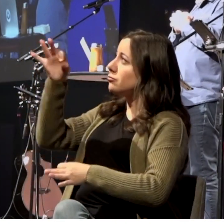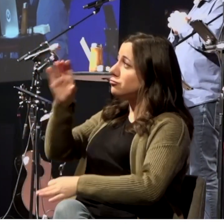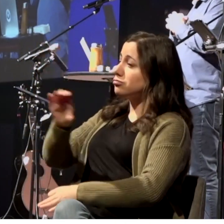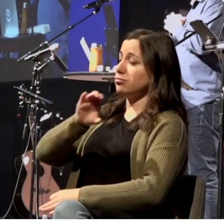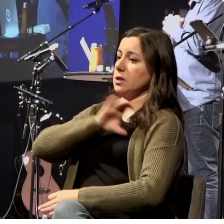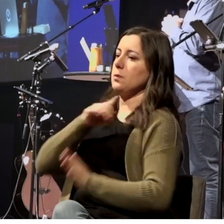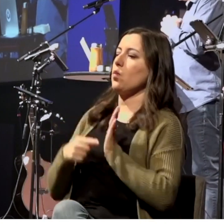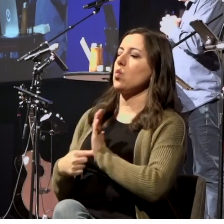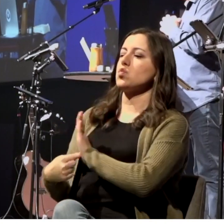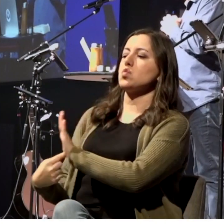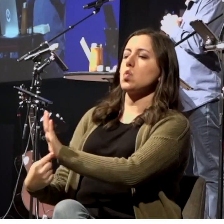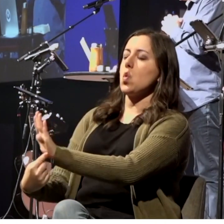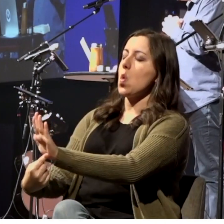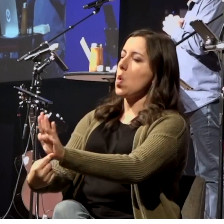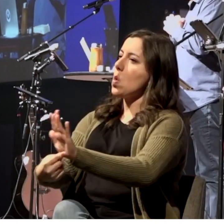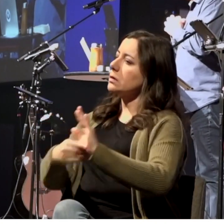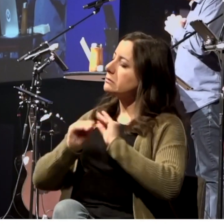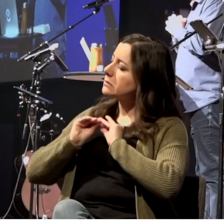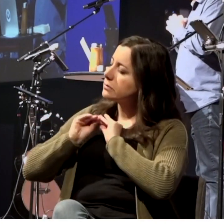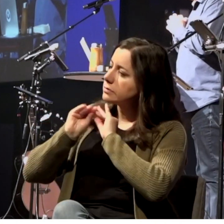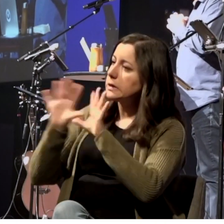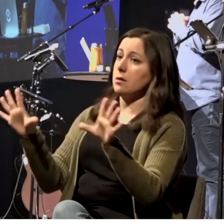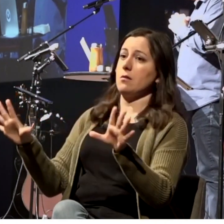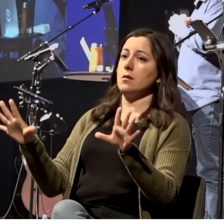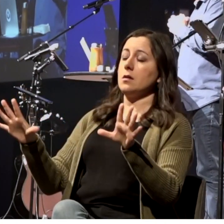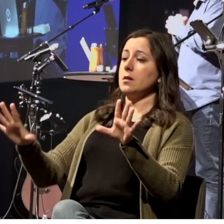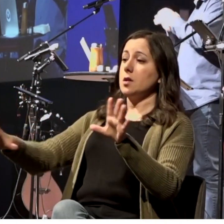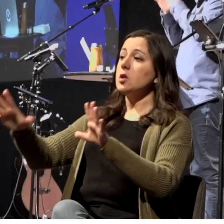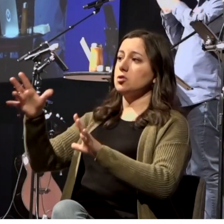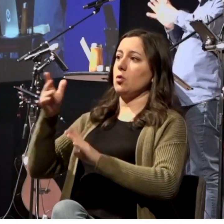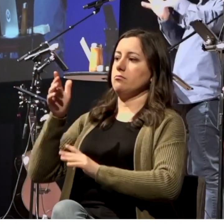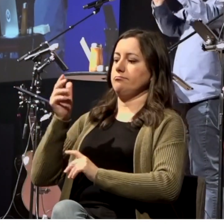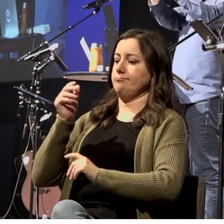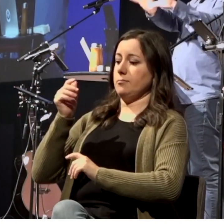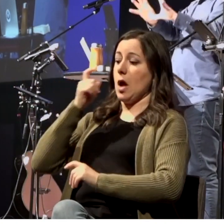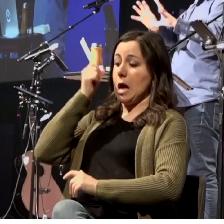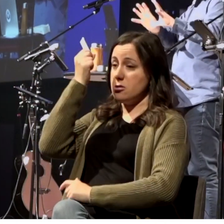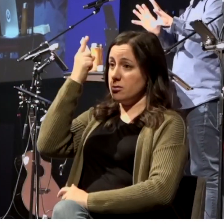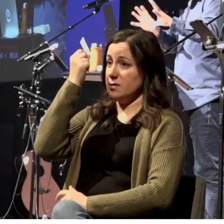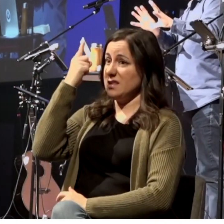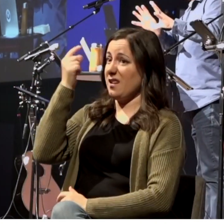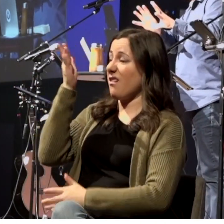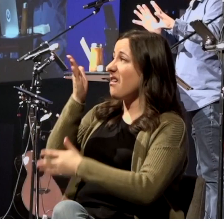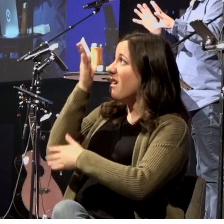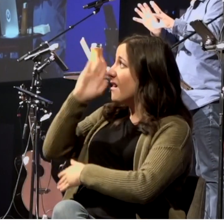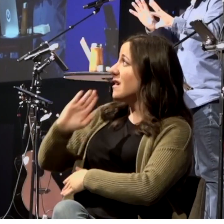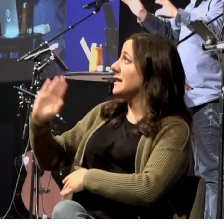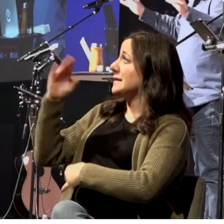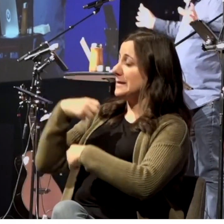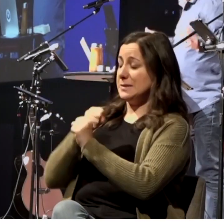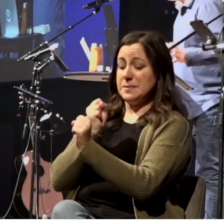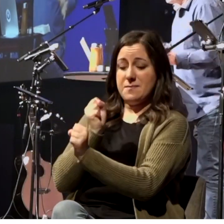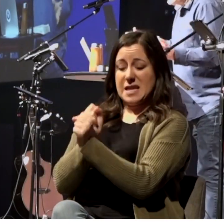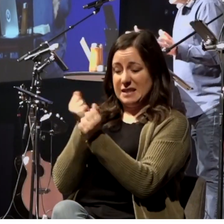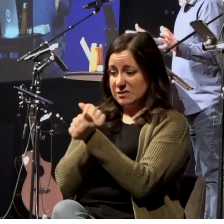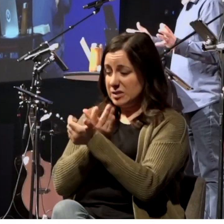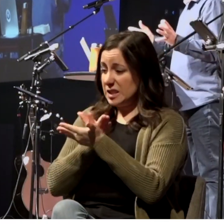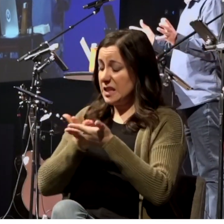seen, being understood from what he has made, so that people are without excuse.